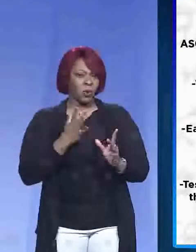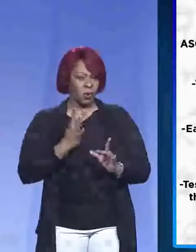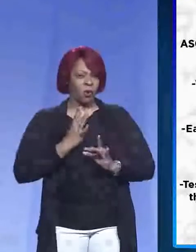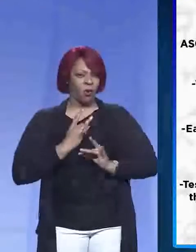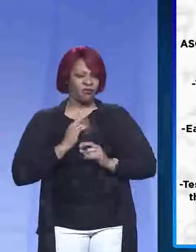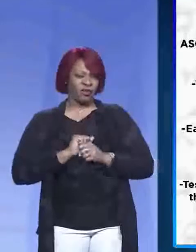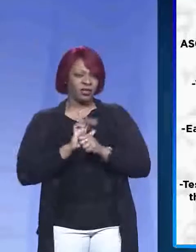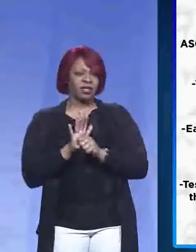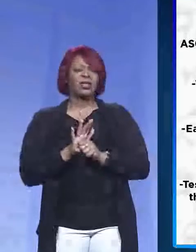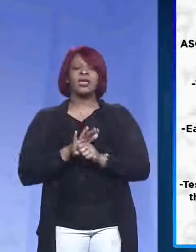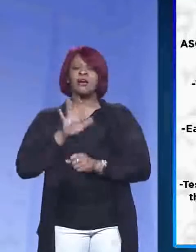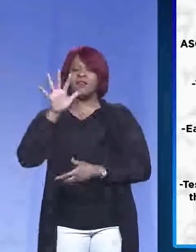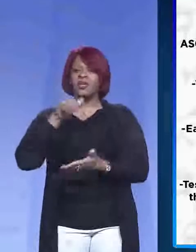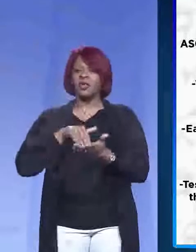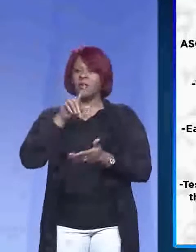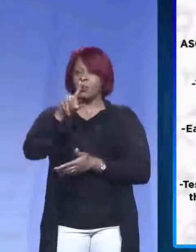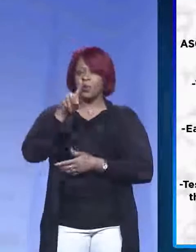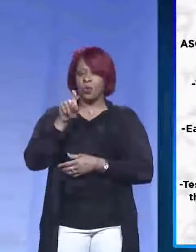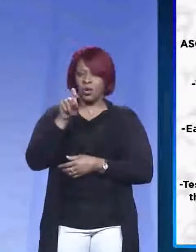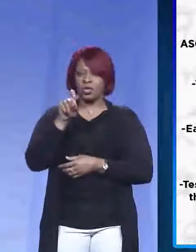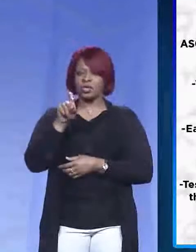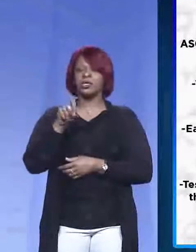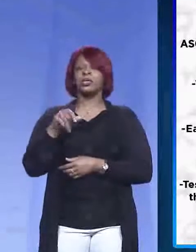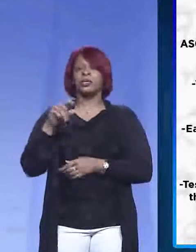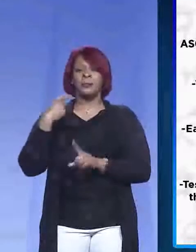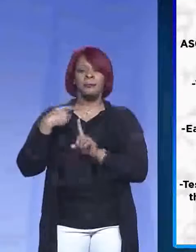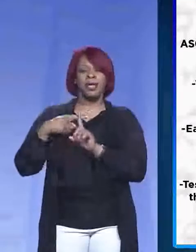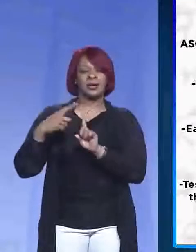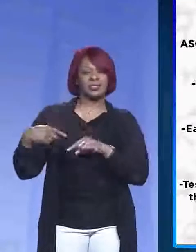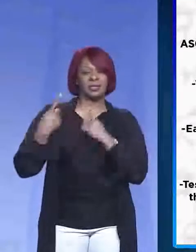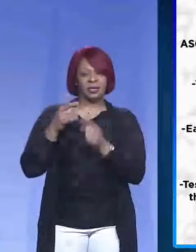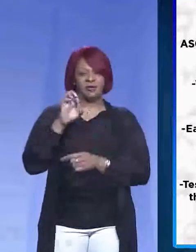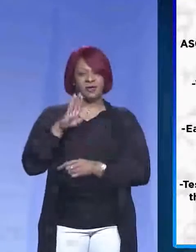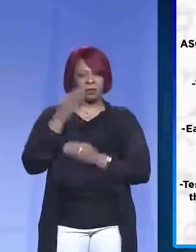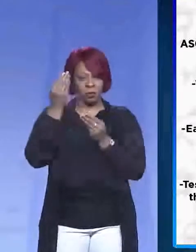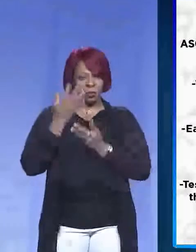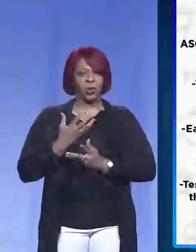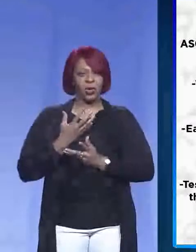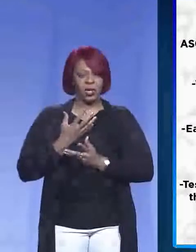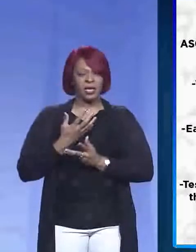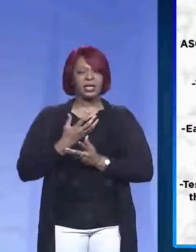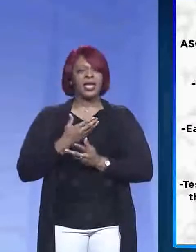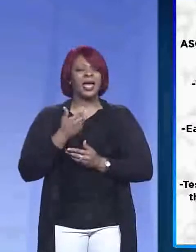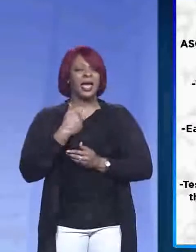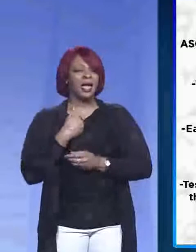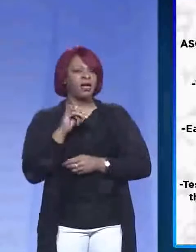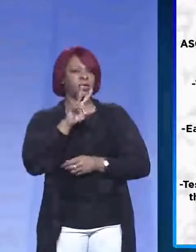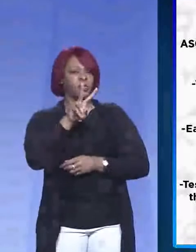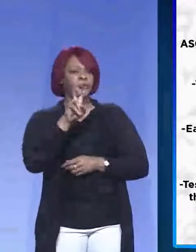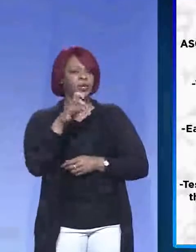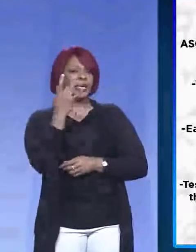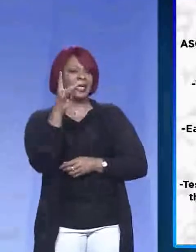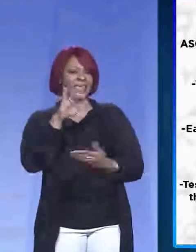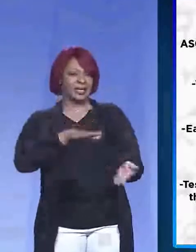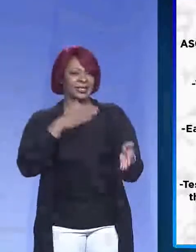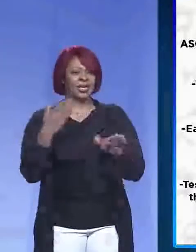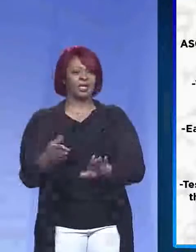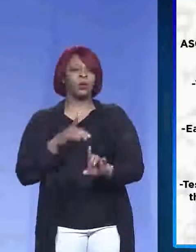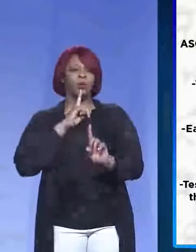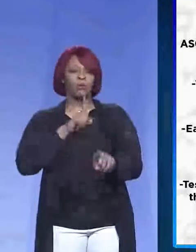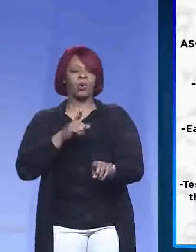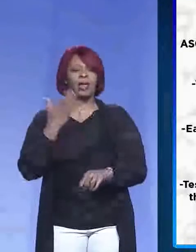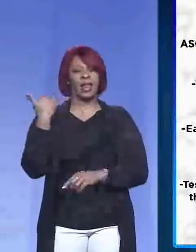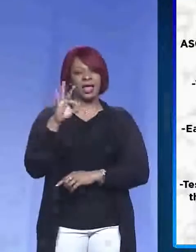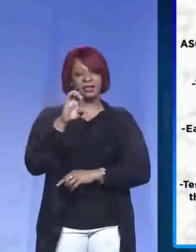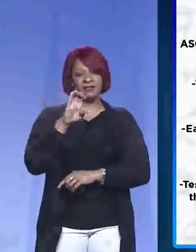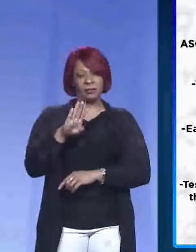had 5,100 plus cases in February reported, and we had also 218 deaths reported in